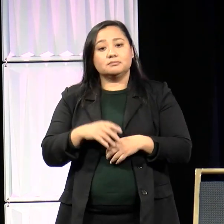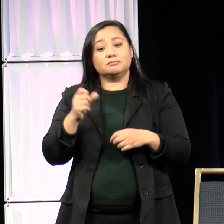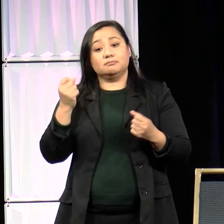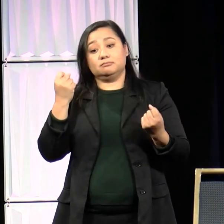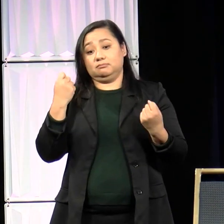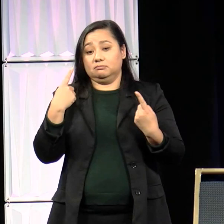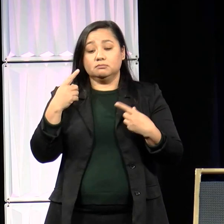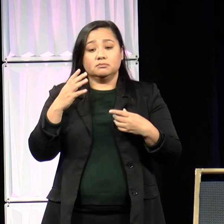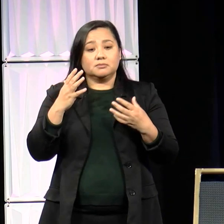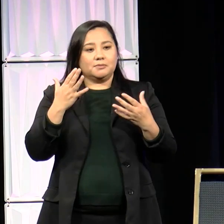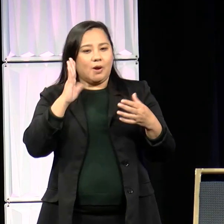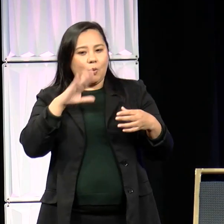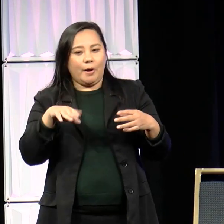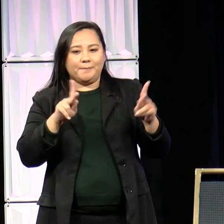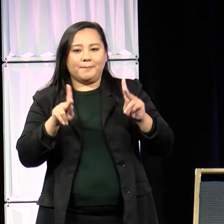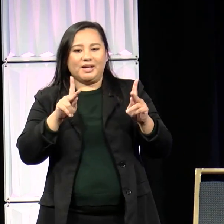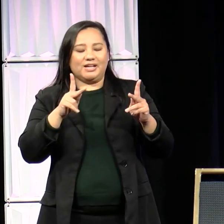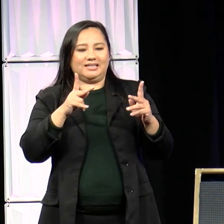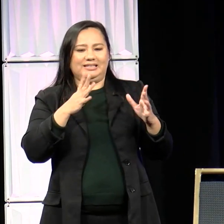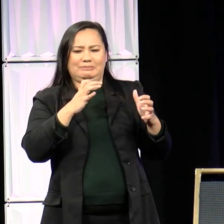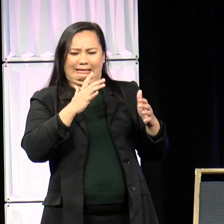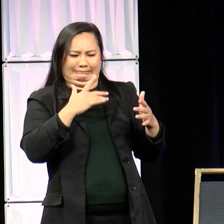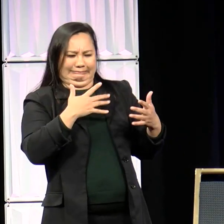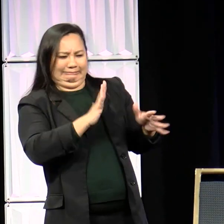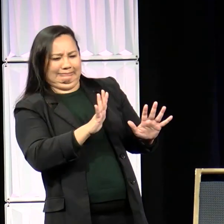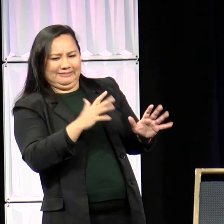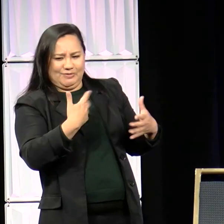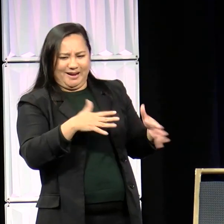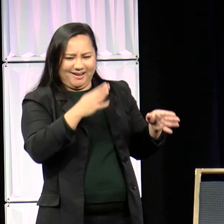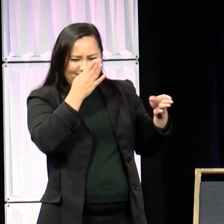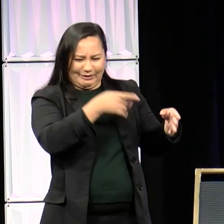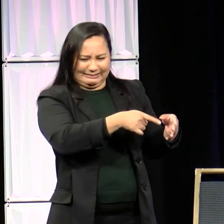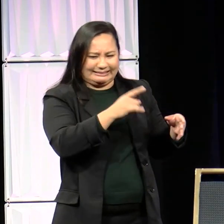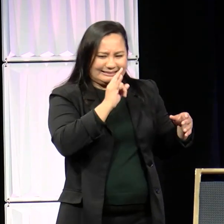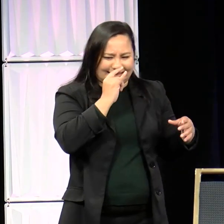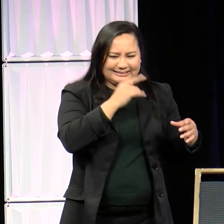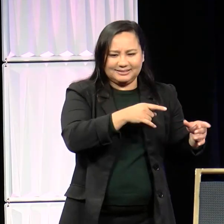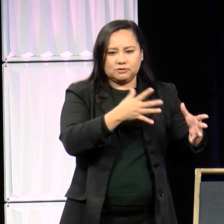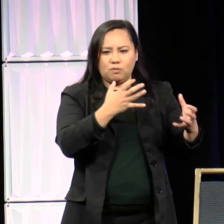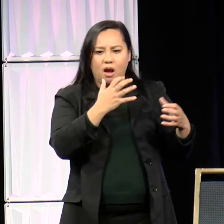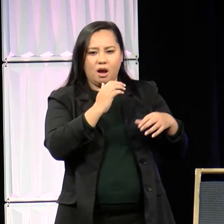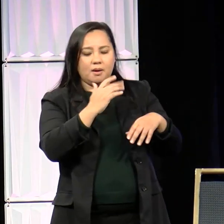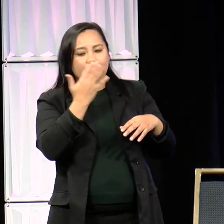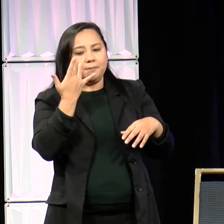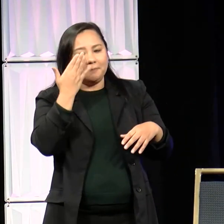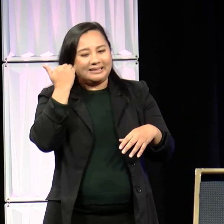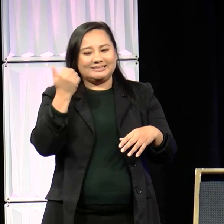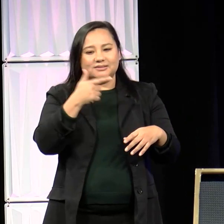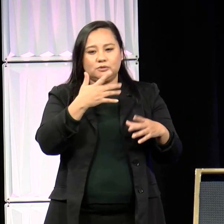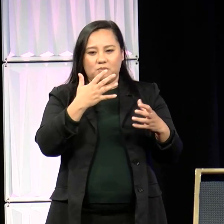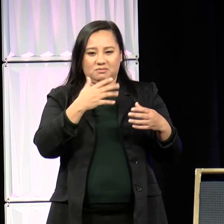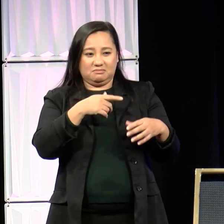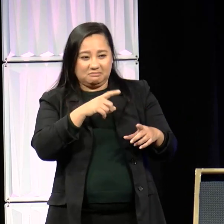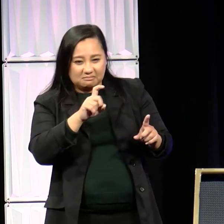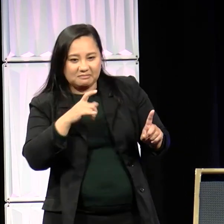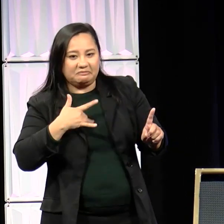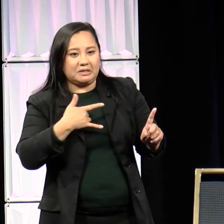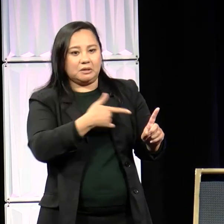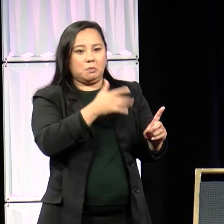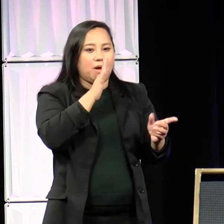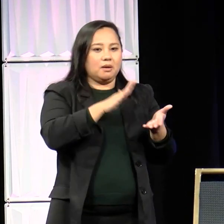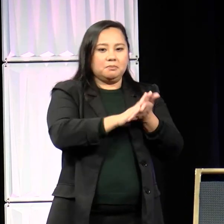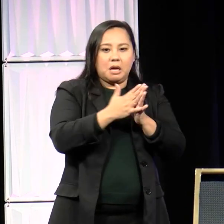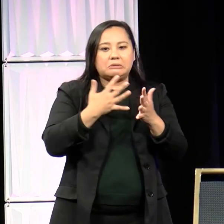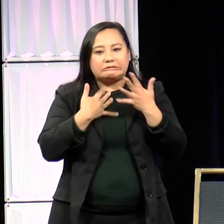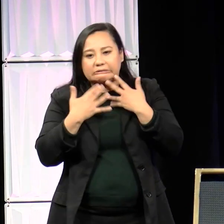prevention out of fear that this knowledge will adultify or sexualize children and make them susceptible to abuse. But in